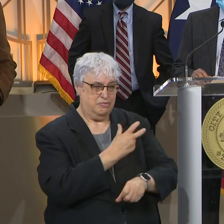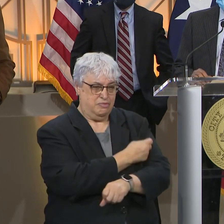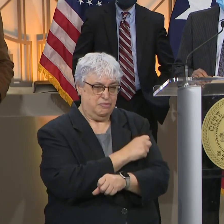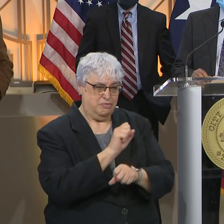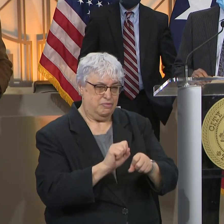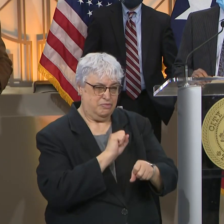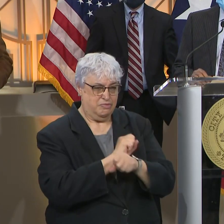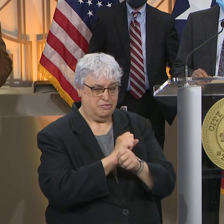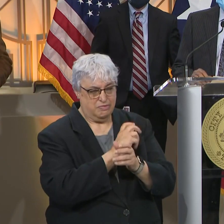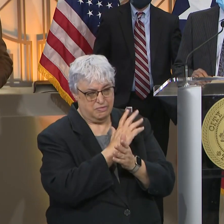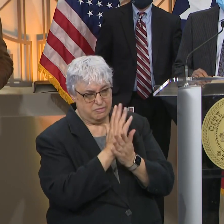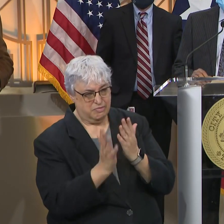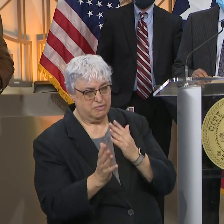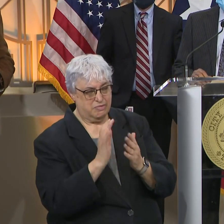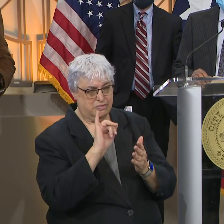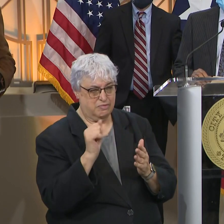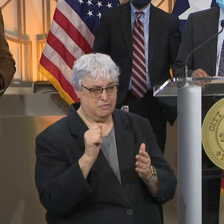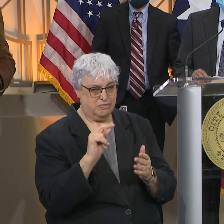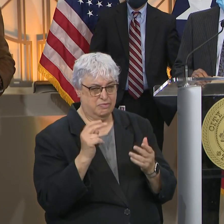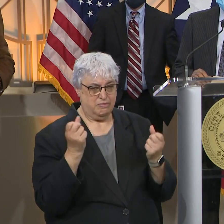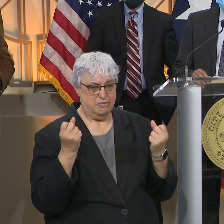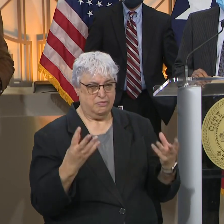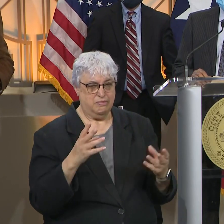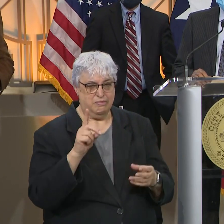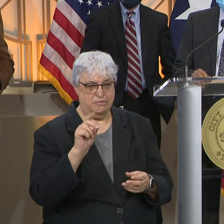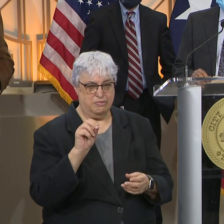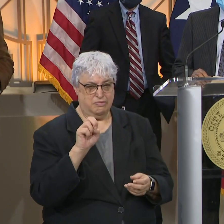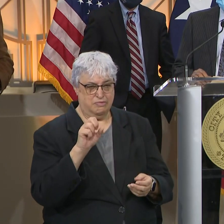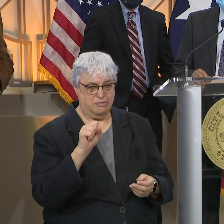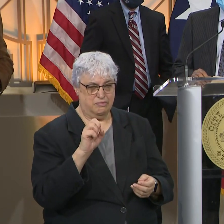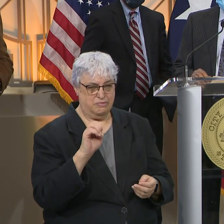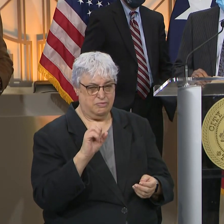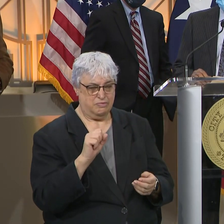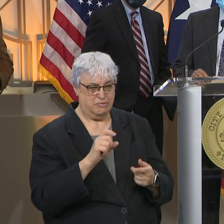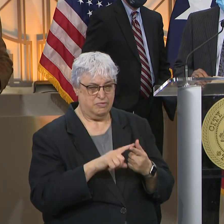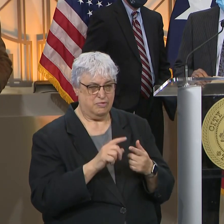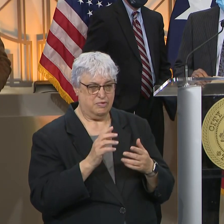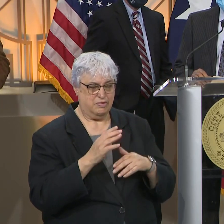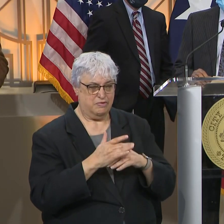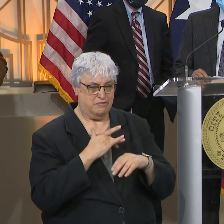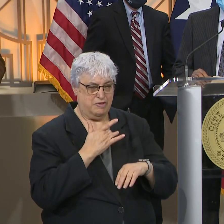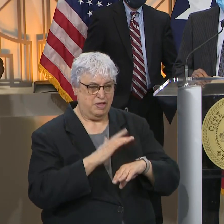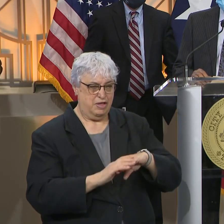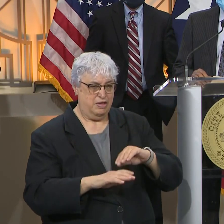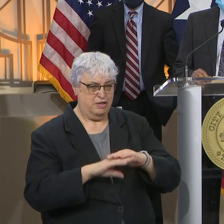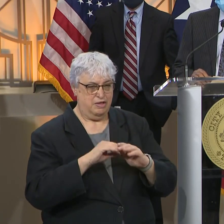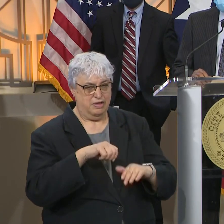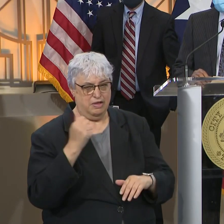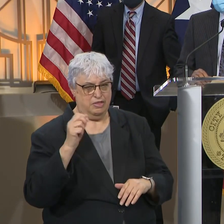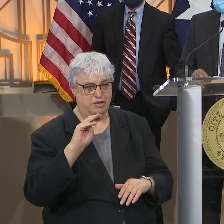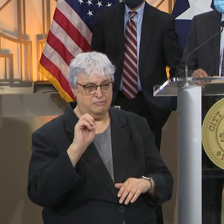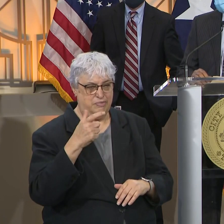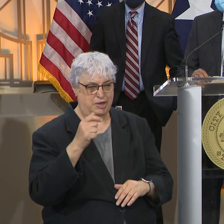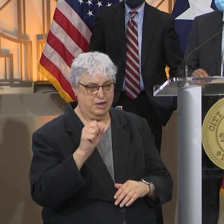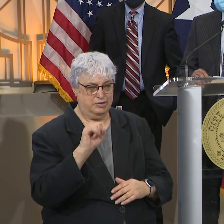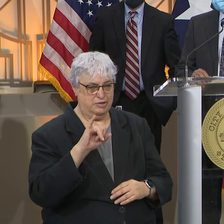booked through January. How many doses do you need from the state to feel comfortable opening another mega site?